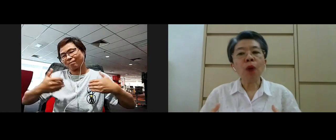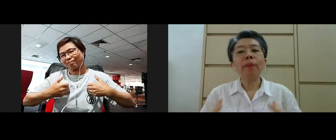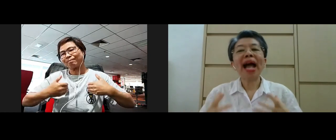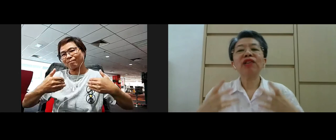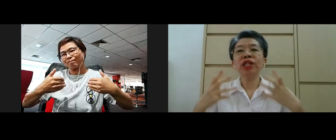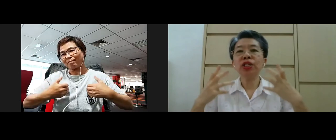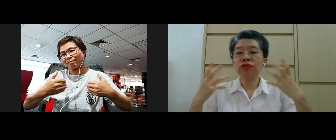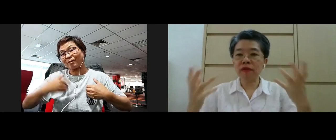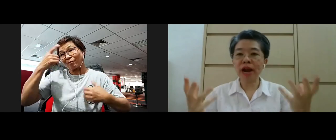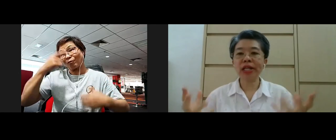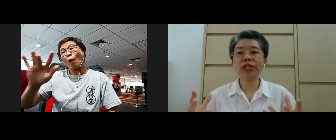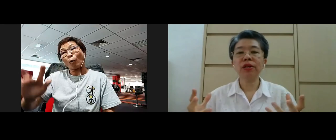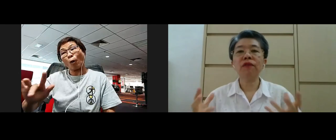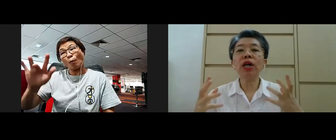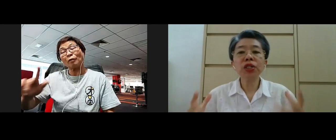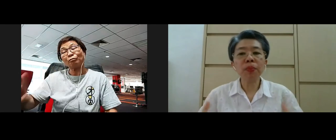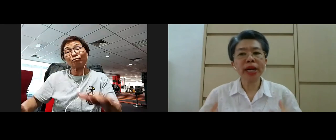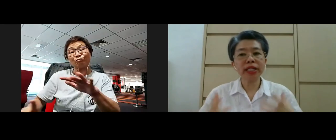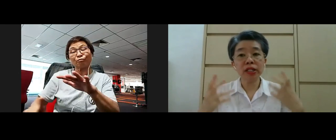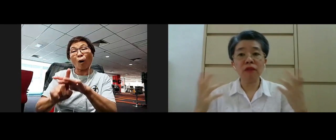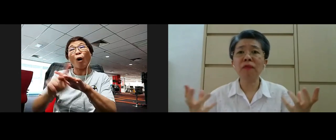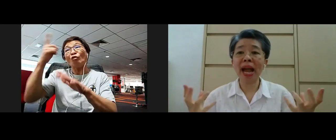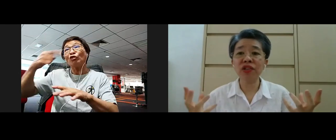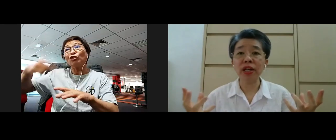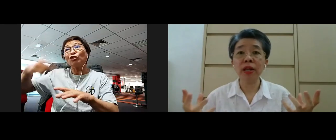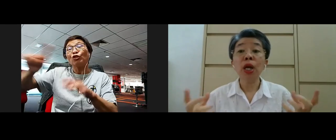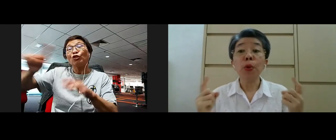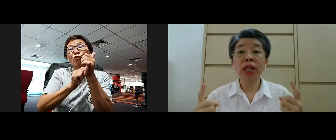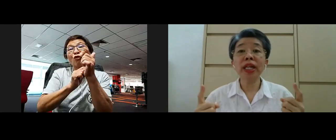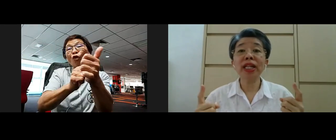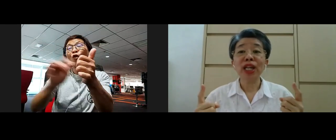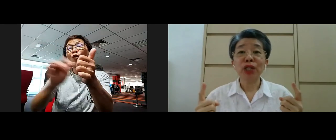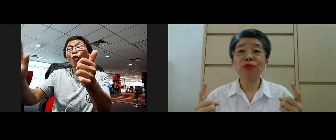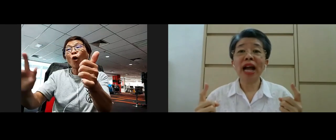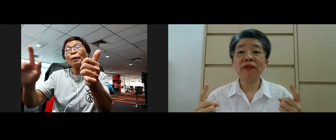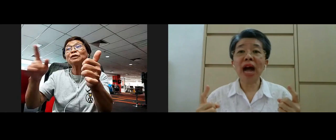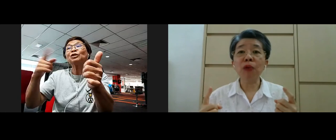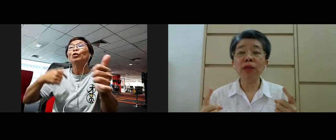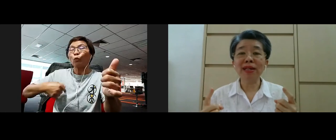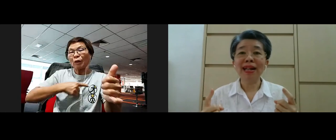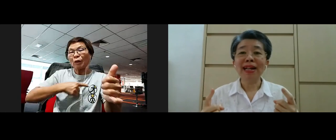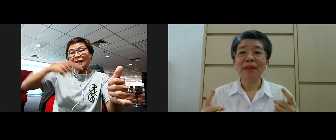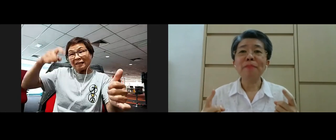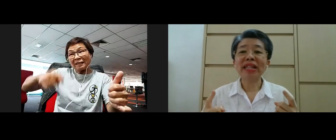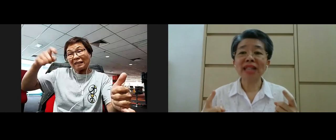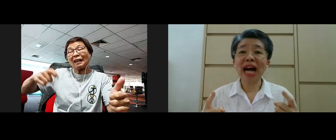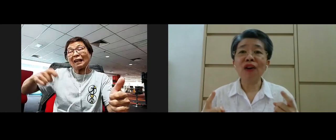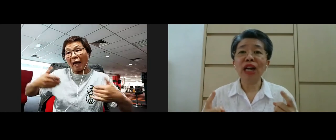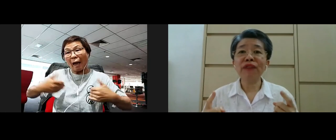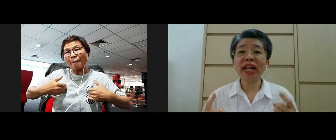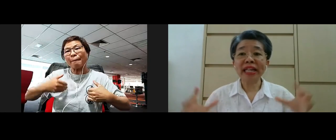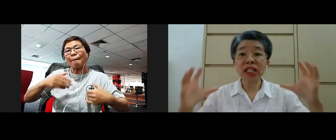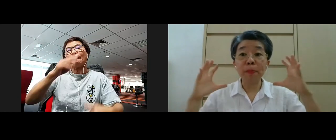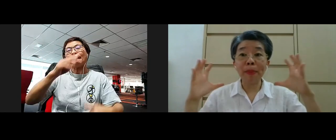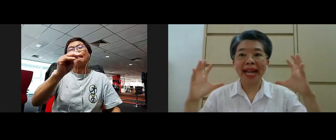for compassion to arise for us to practice compassion we need to have our metta